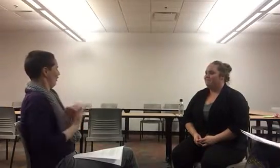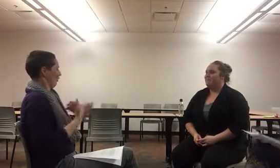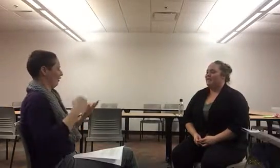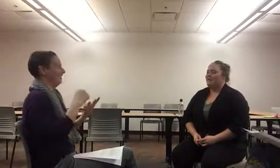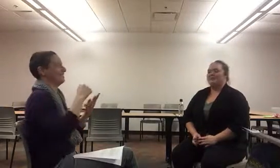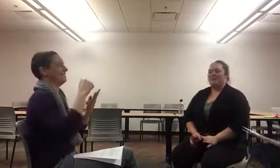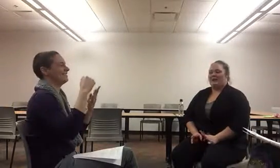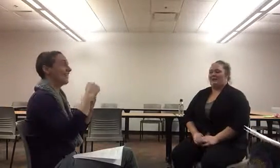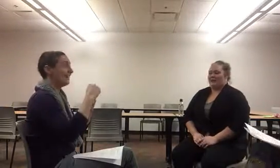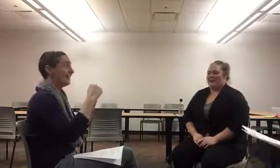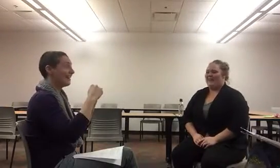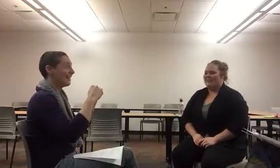A little tired, sorry.